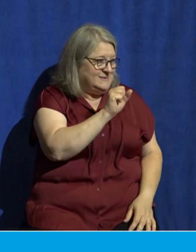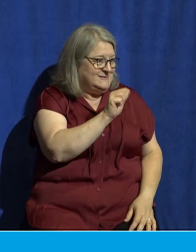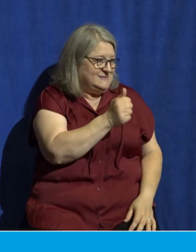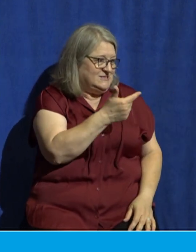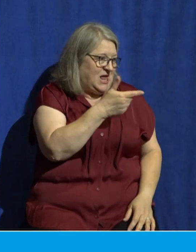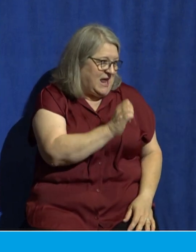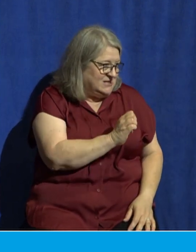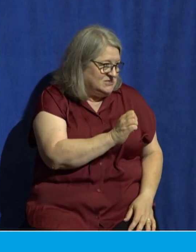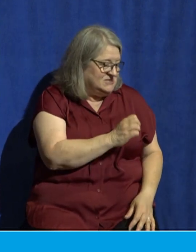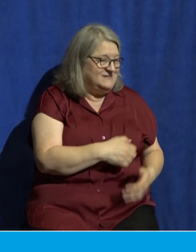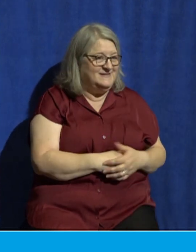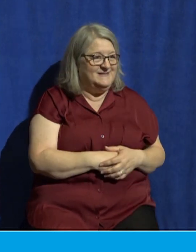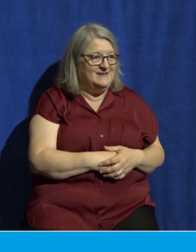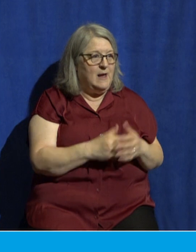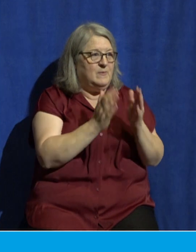I'm gonna still pray to these ancestors